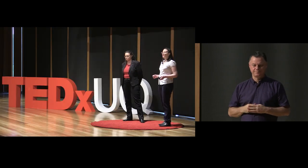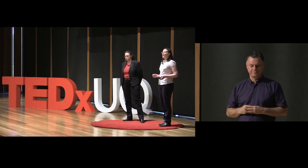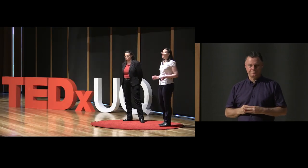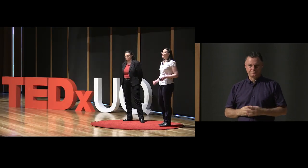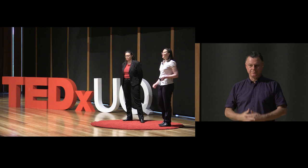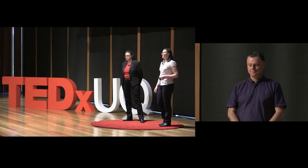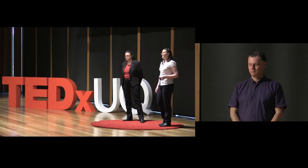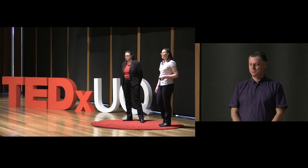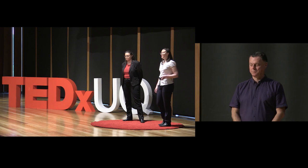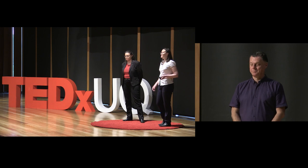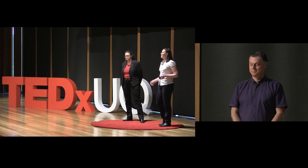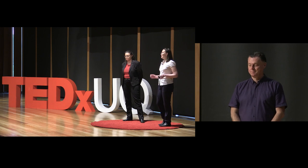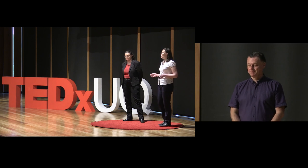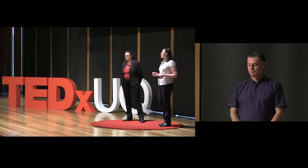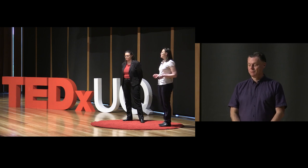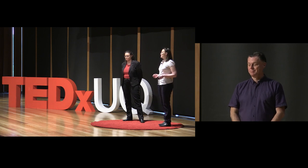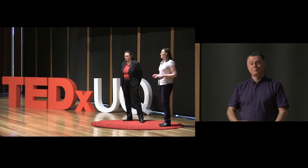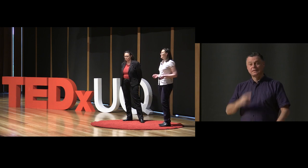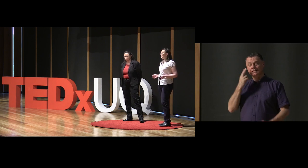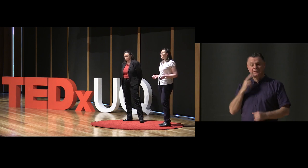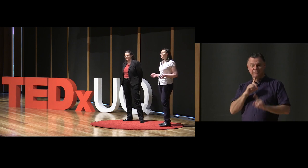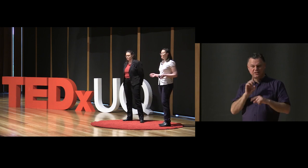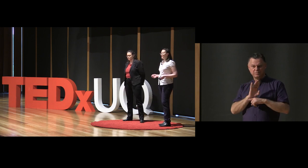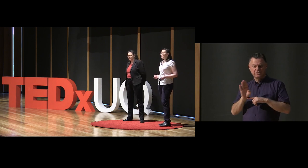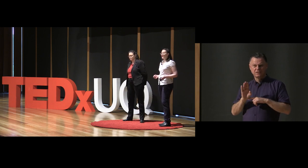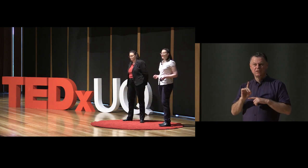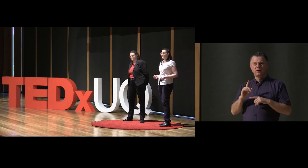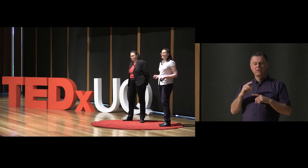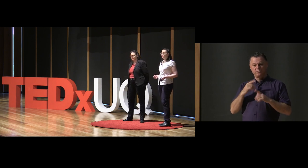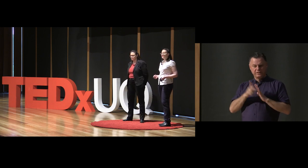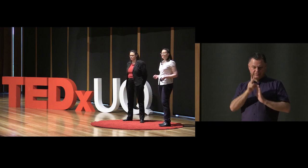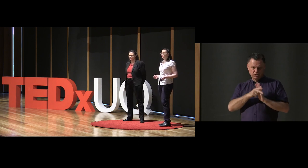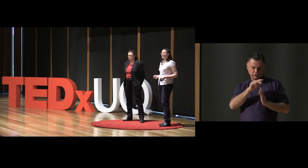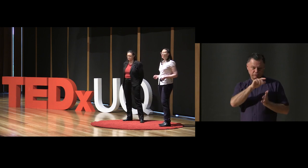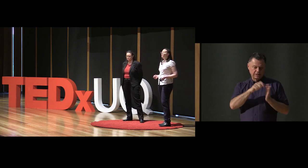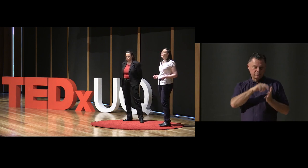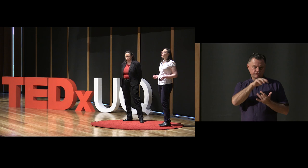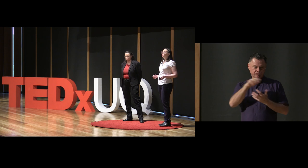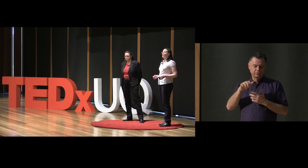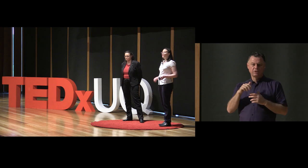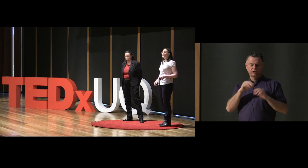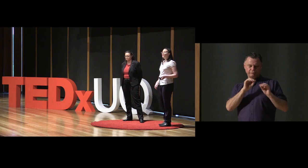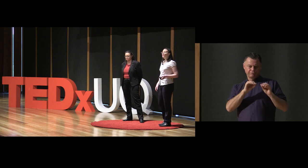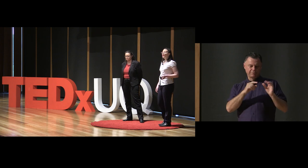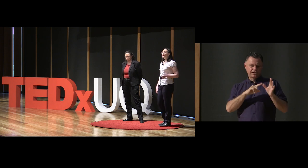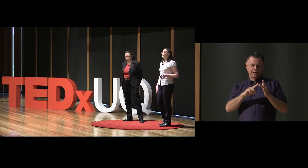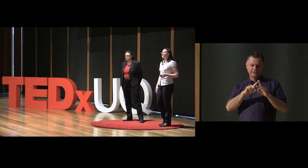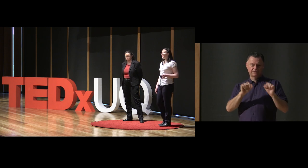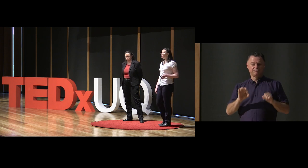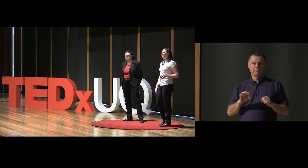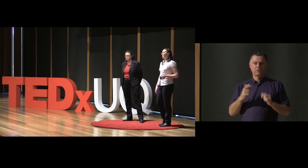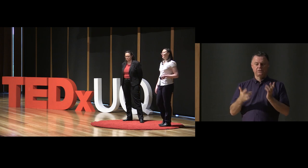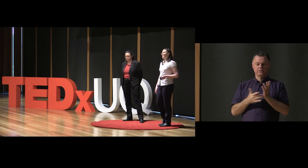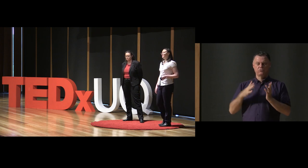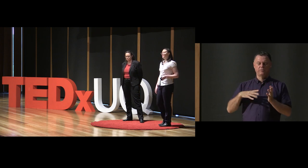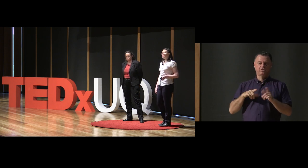Working with our deaf advisory panel has been about more than just collecting data for training the AI systems. We have learned a lot from them about the